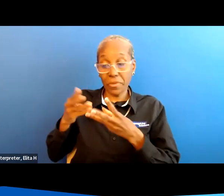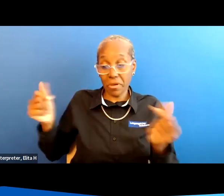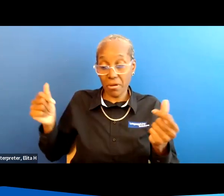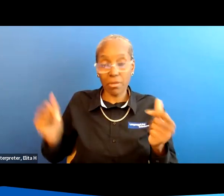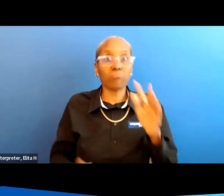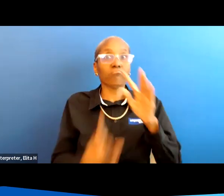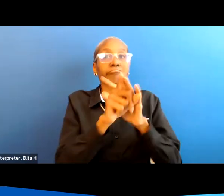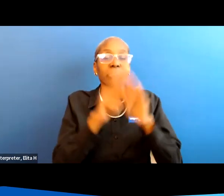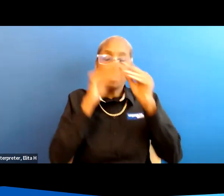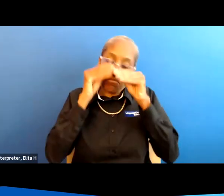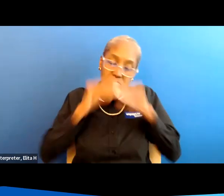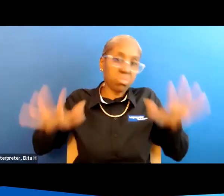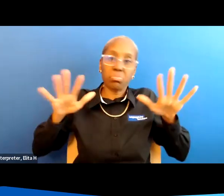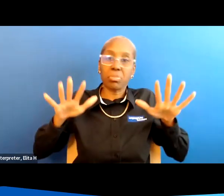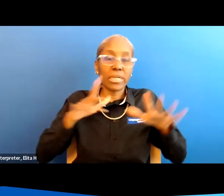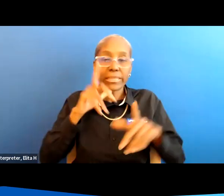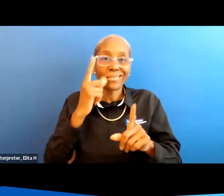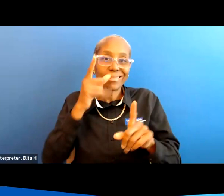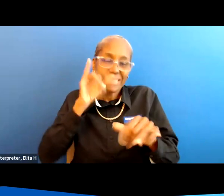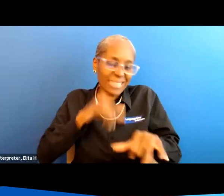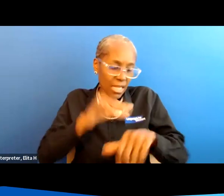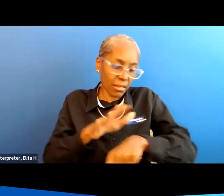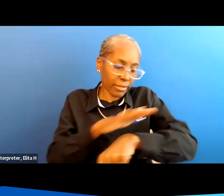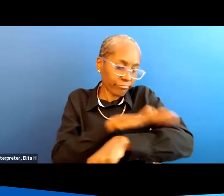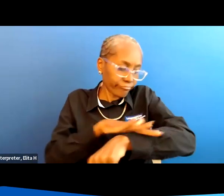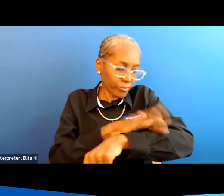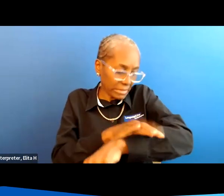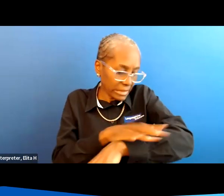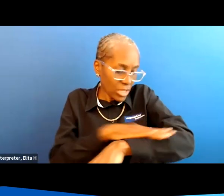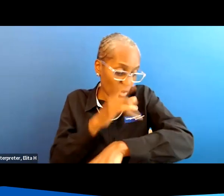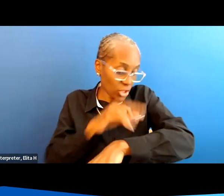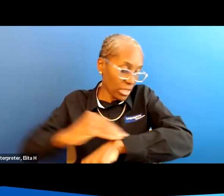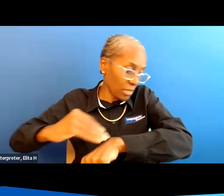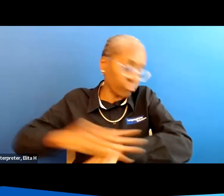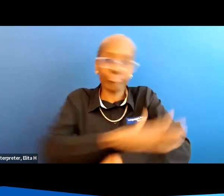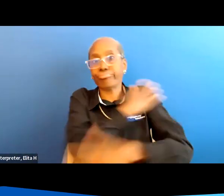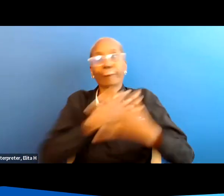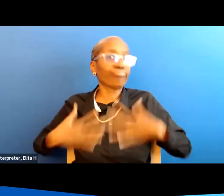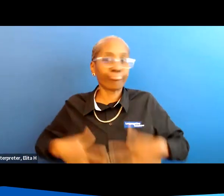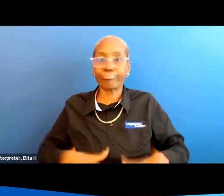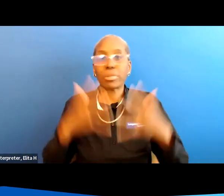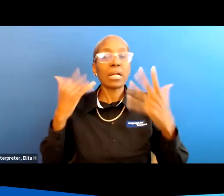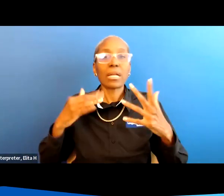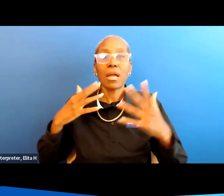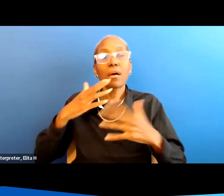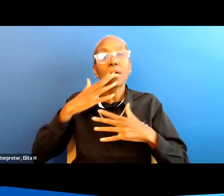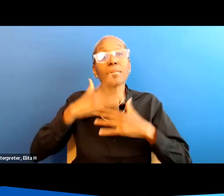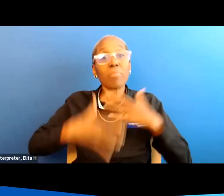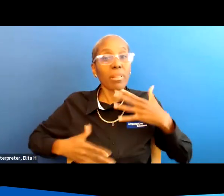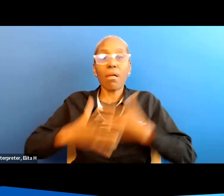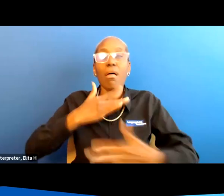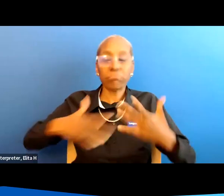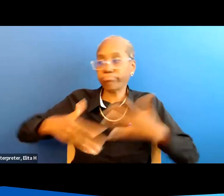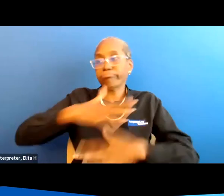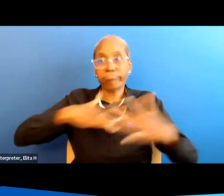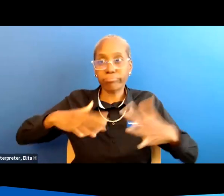it's all of a sudden instead of staying in the place where the infection has started it's traveled throughout your body and it's going through your major organs